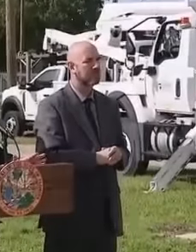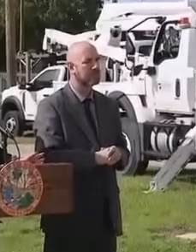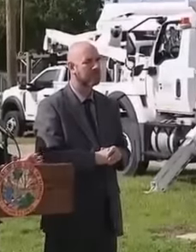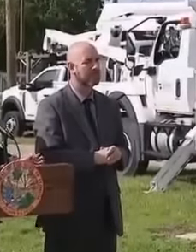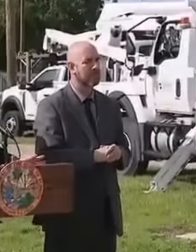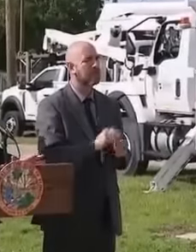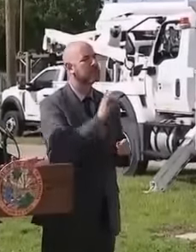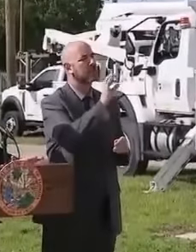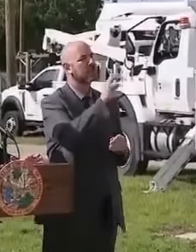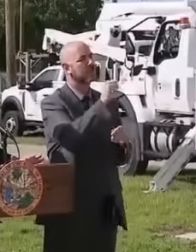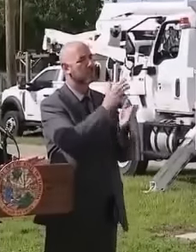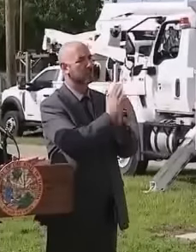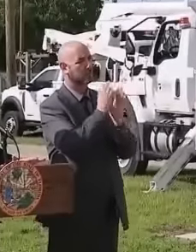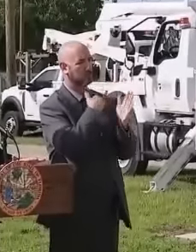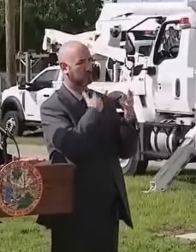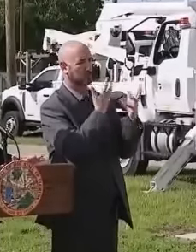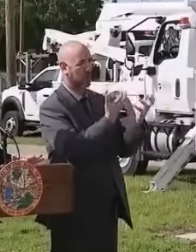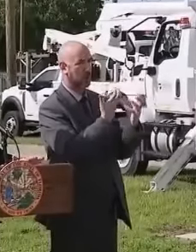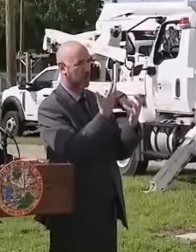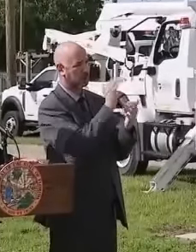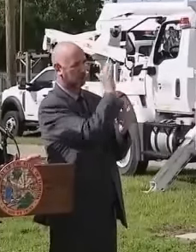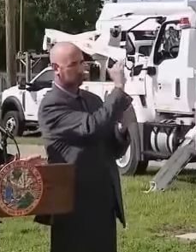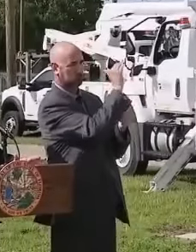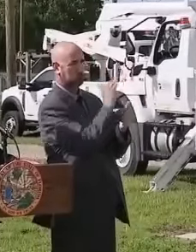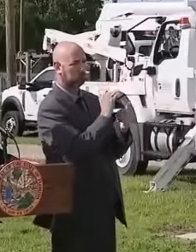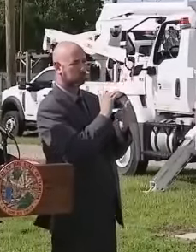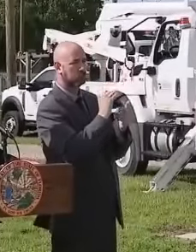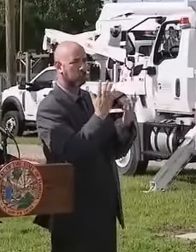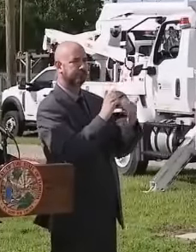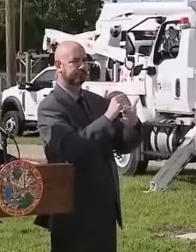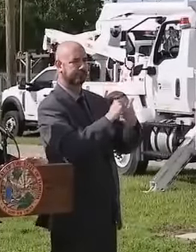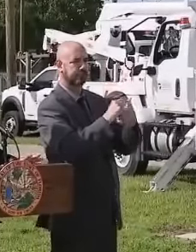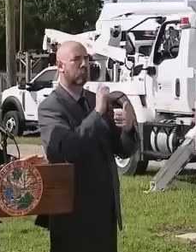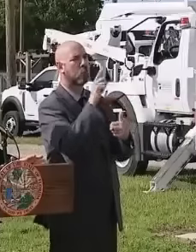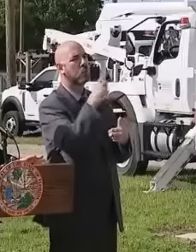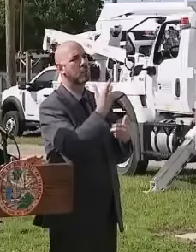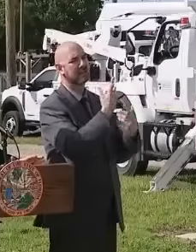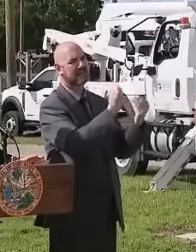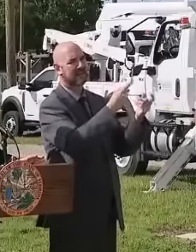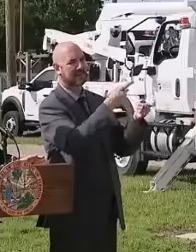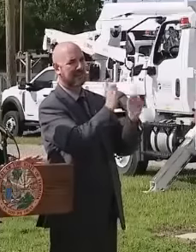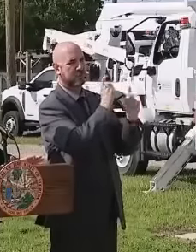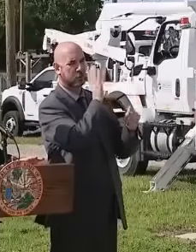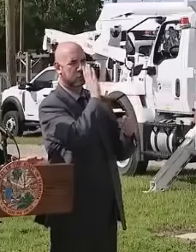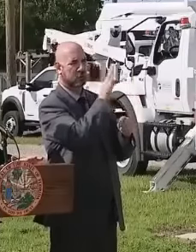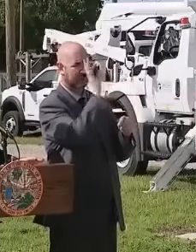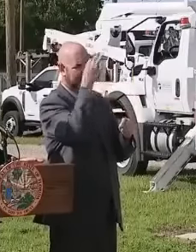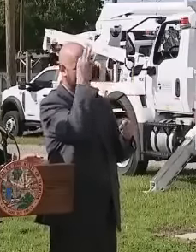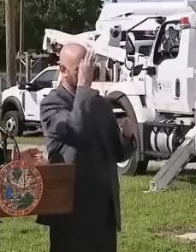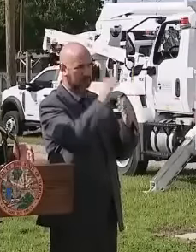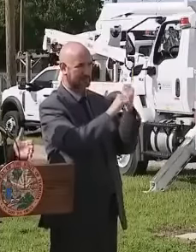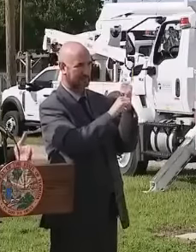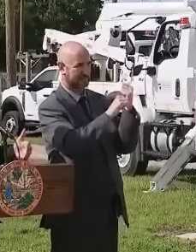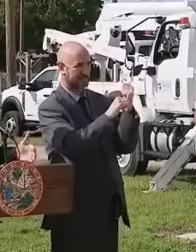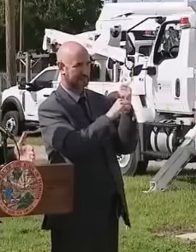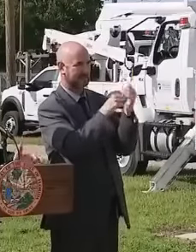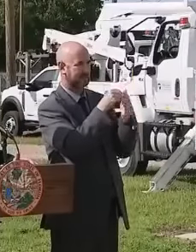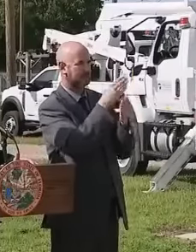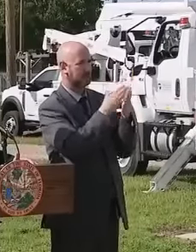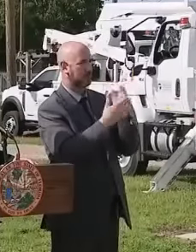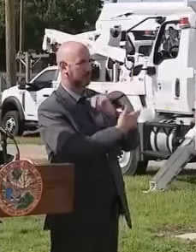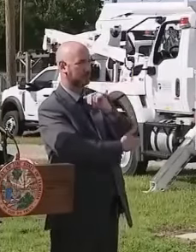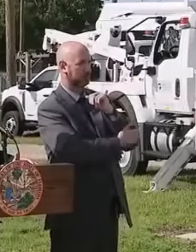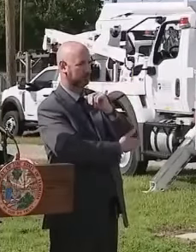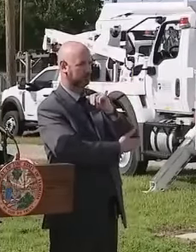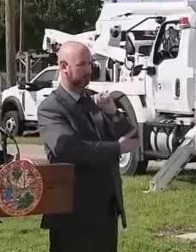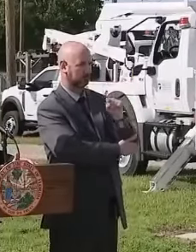Right now, the FEMA request has been limited to direct federal assistance in some counties related to just Cat